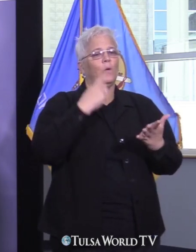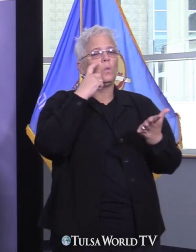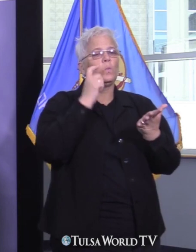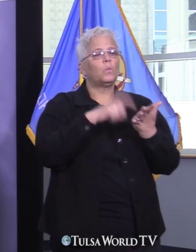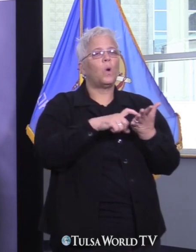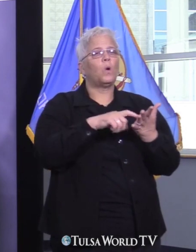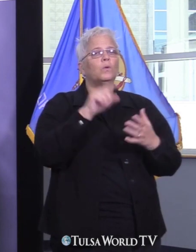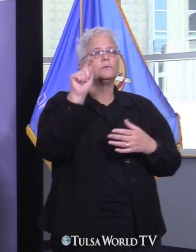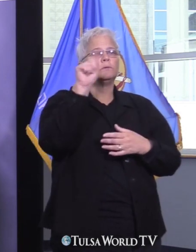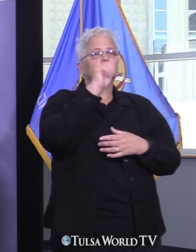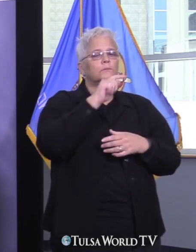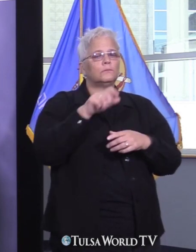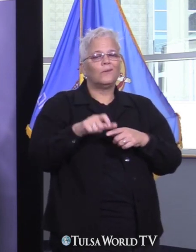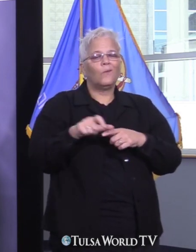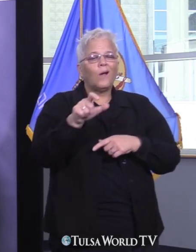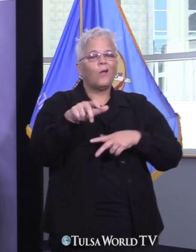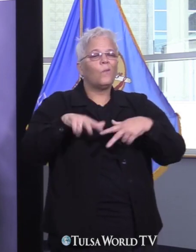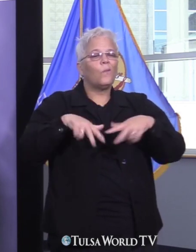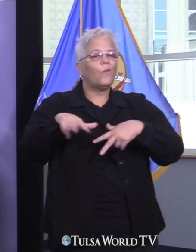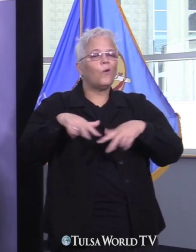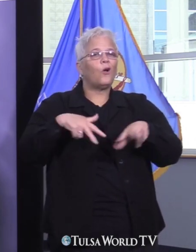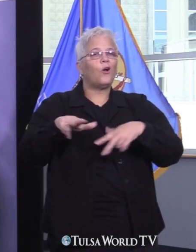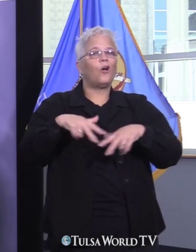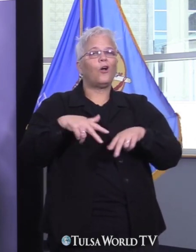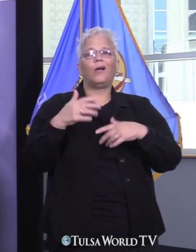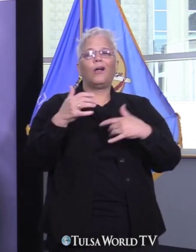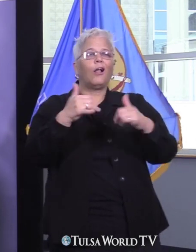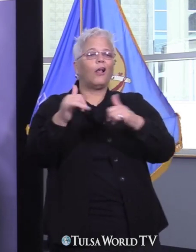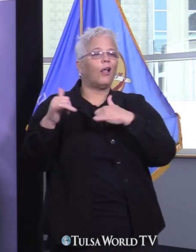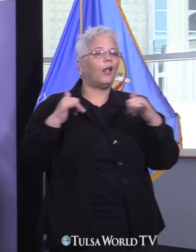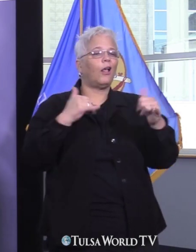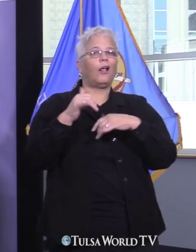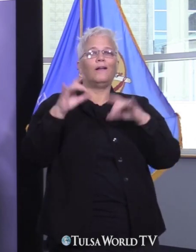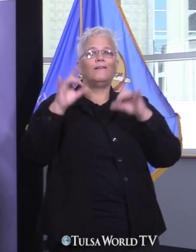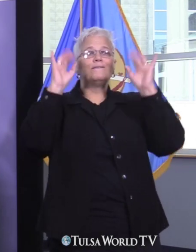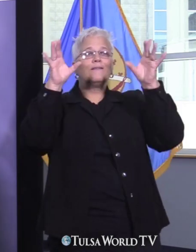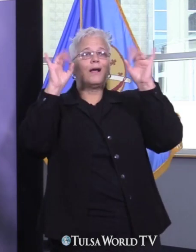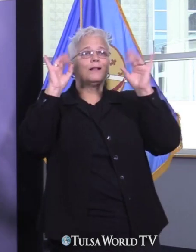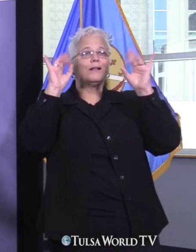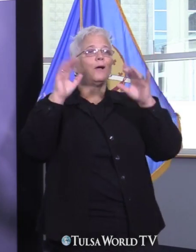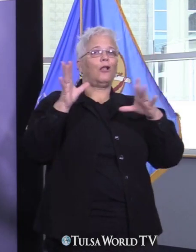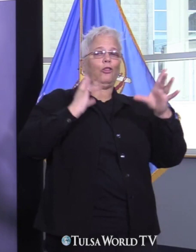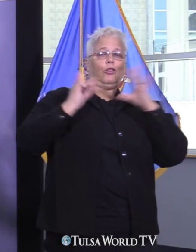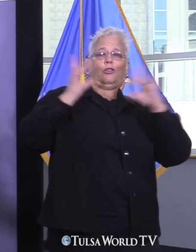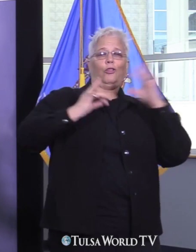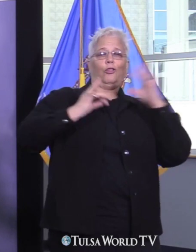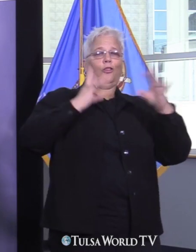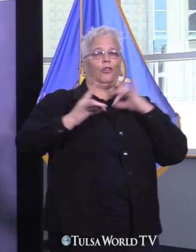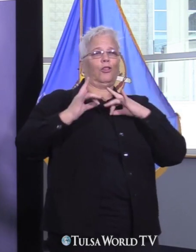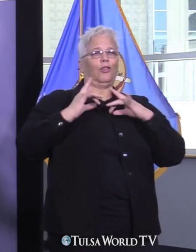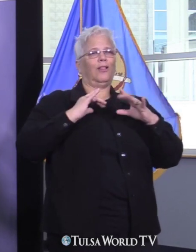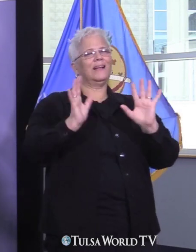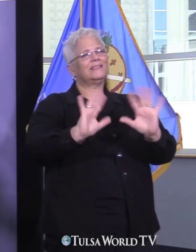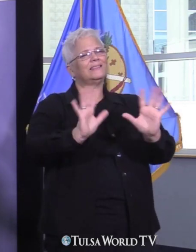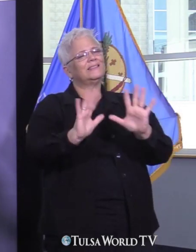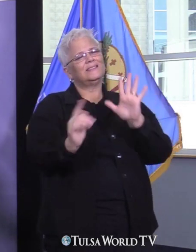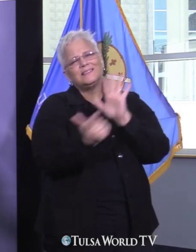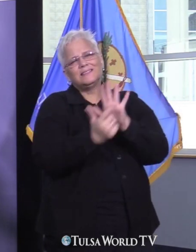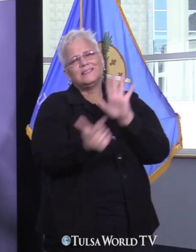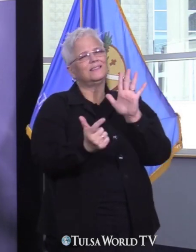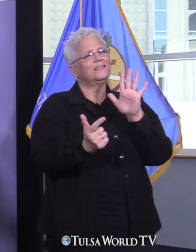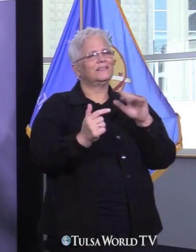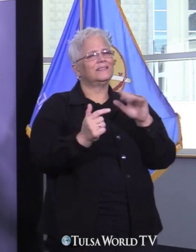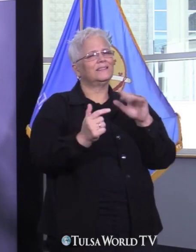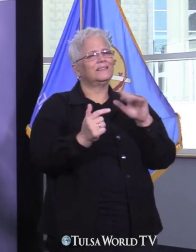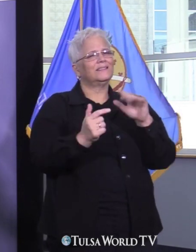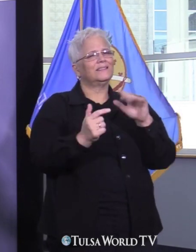volleyball games, playing basketball and pickleball. These are all things that draw people together which are exactly the kinds of events